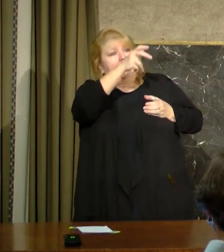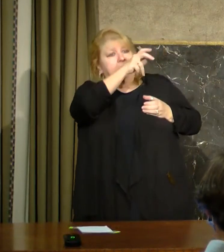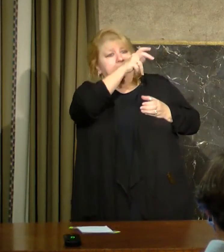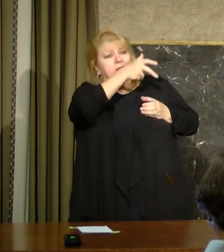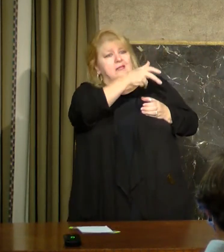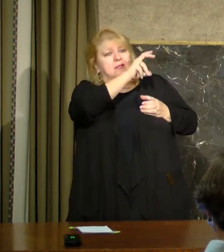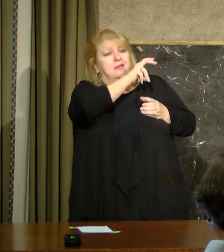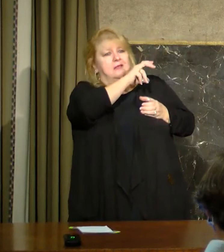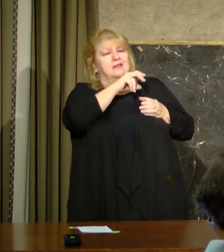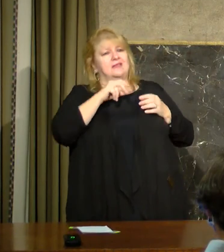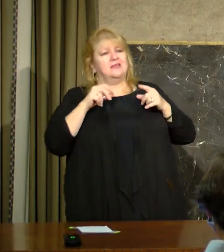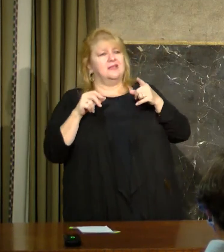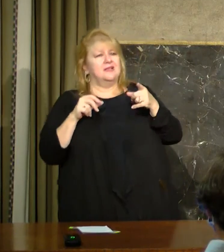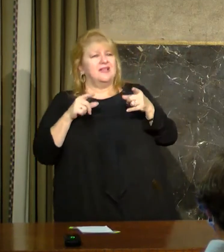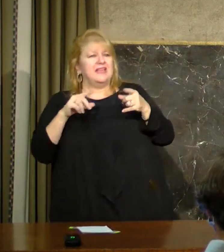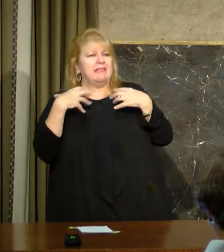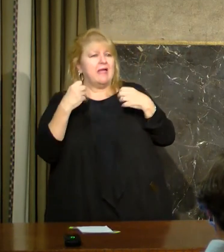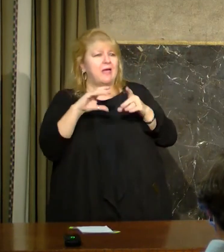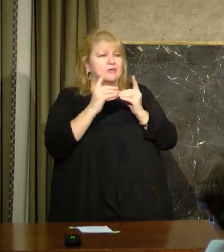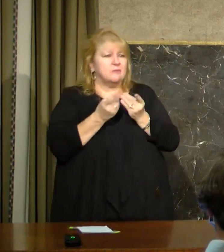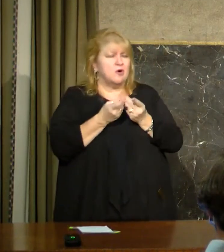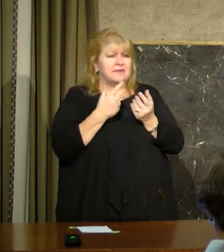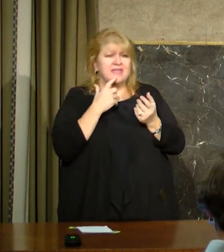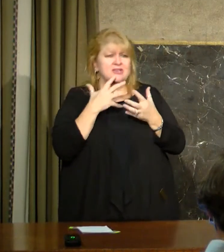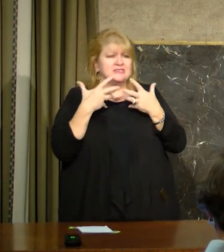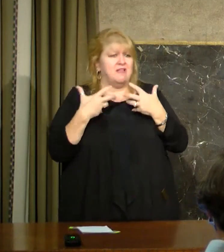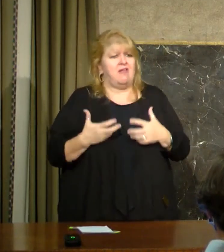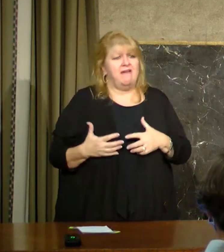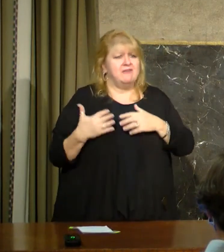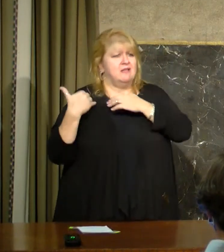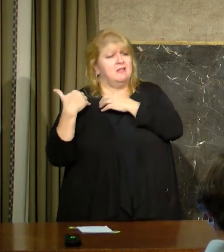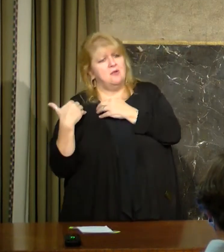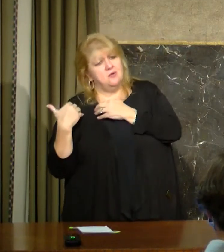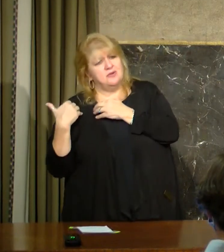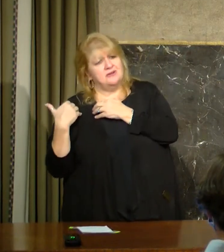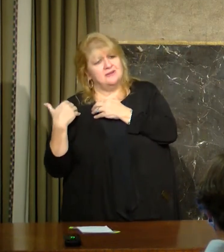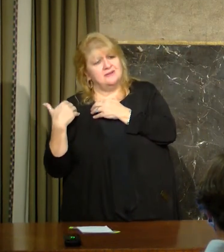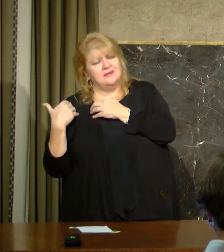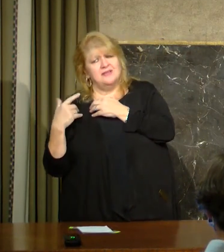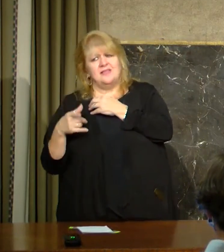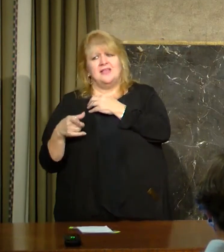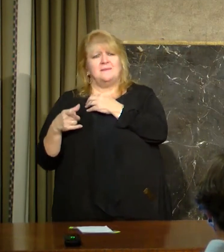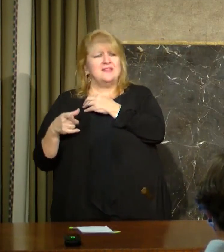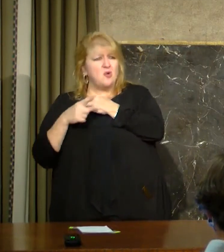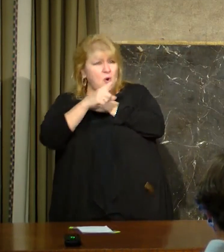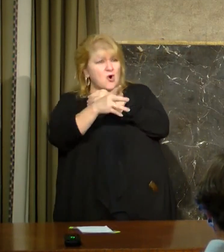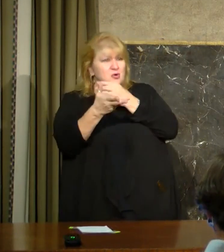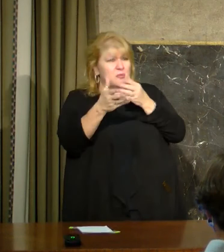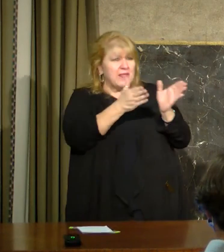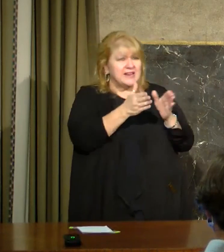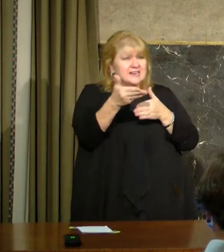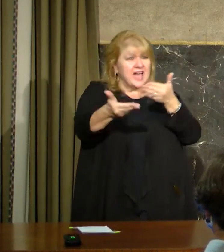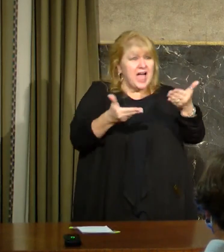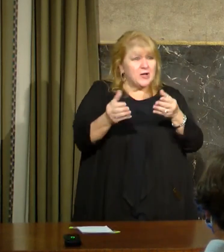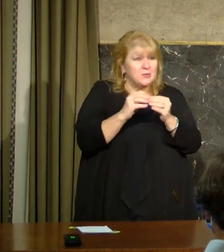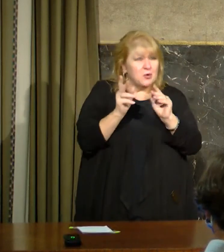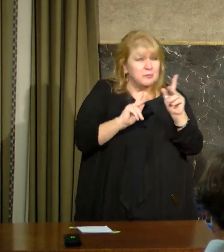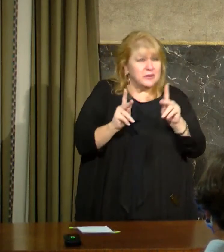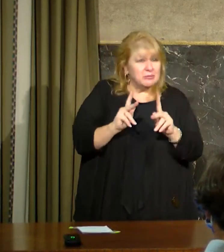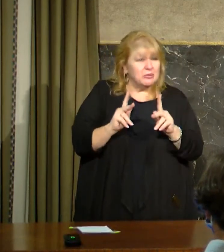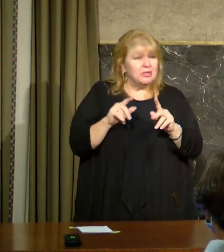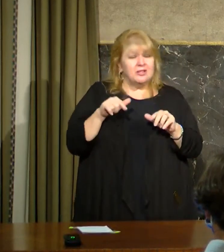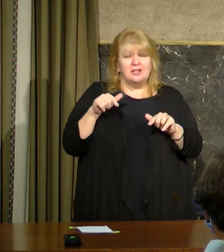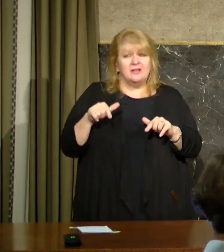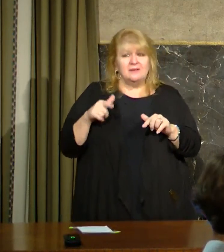looking at adding staff over there? I how many different things can they be expected to handle before something just gets lost in that